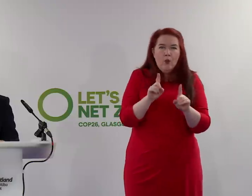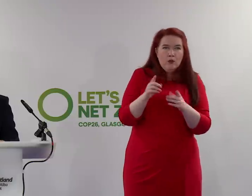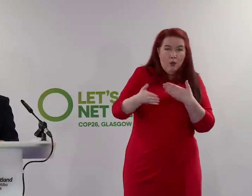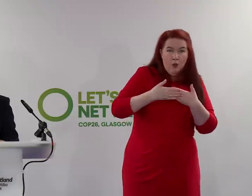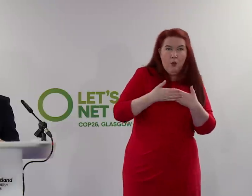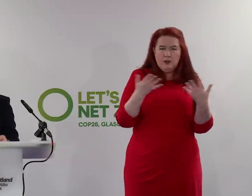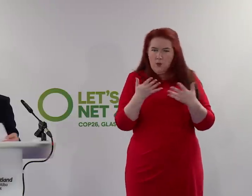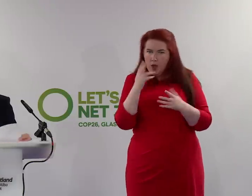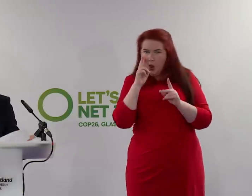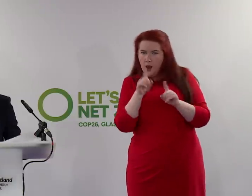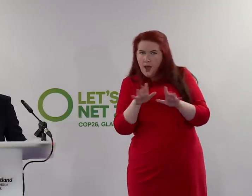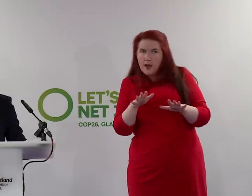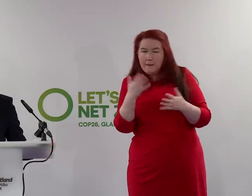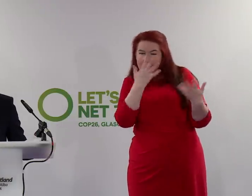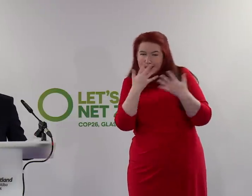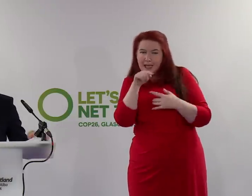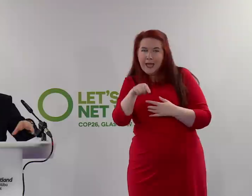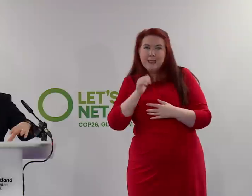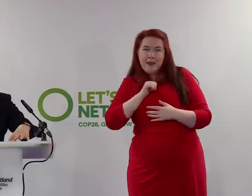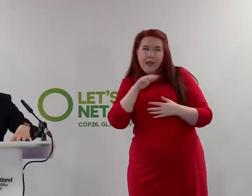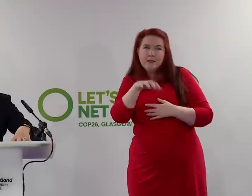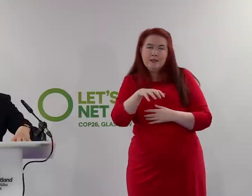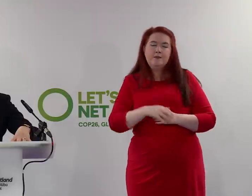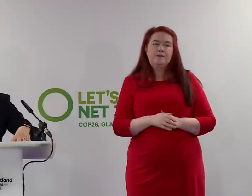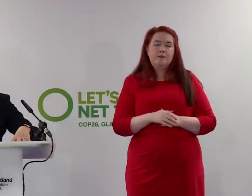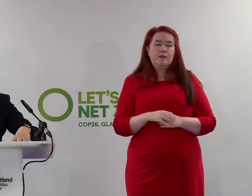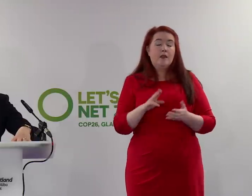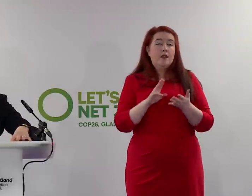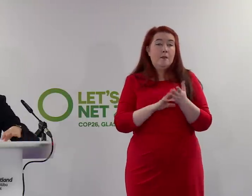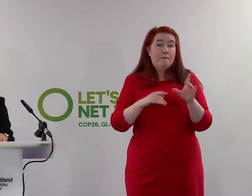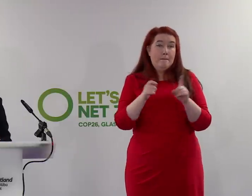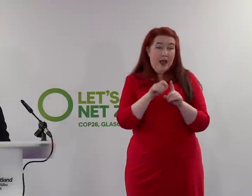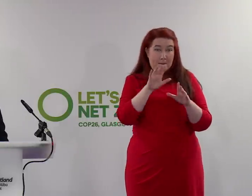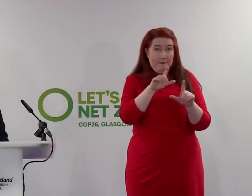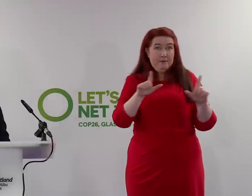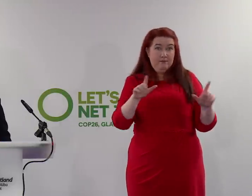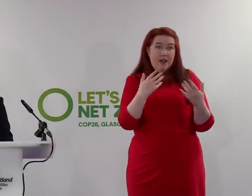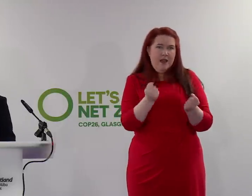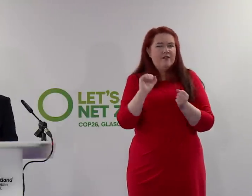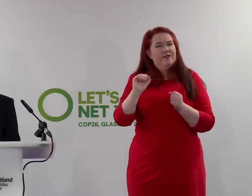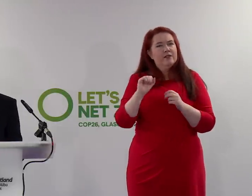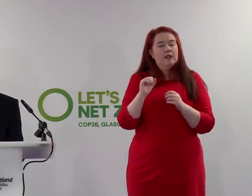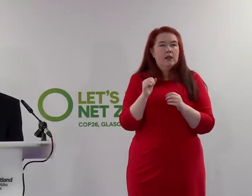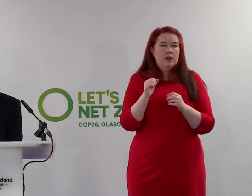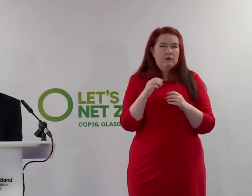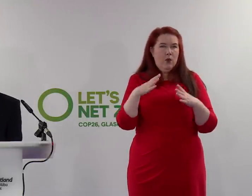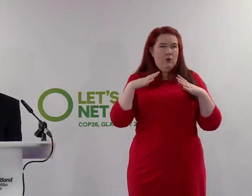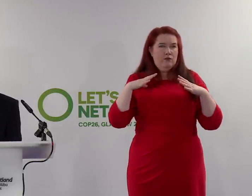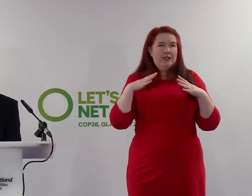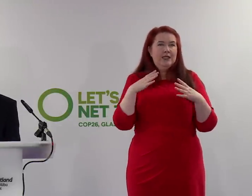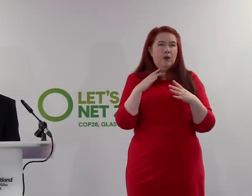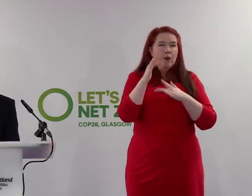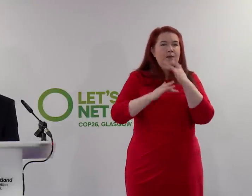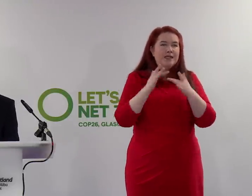congestion is expected. Those maps can be found on the travel section of the Get Ready Glasgow